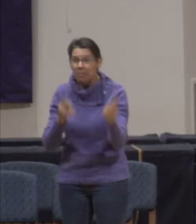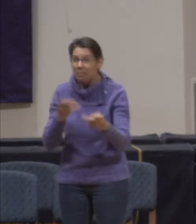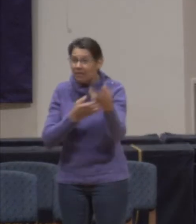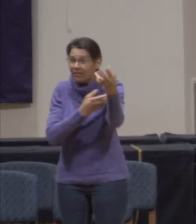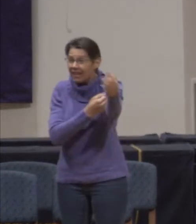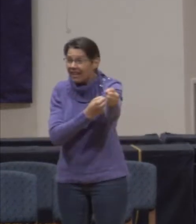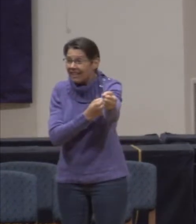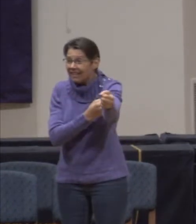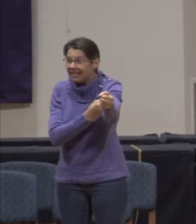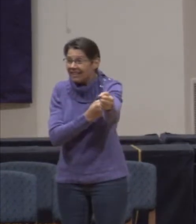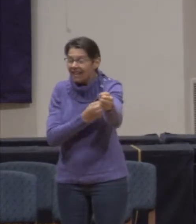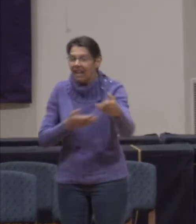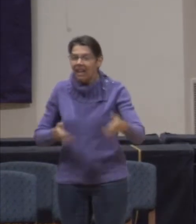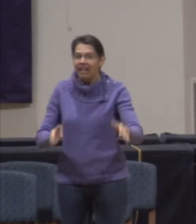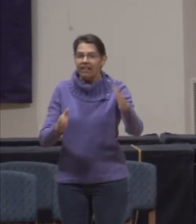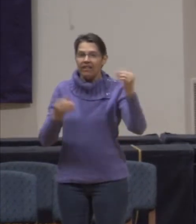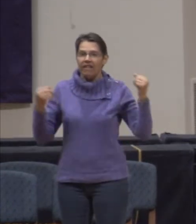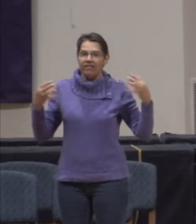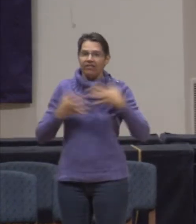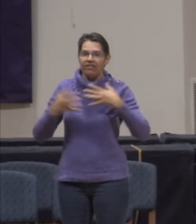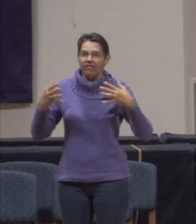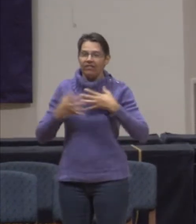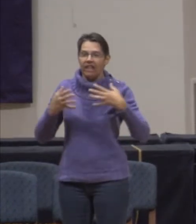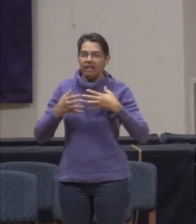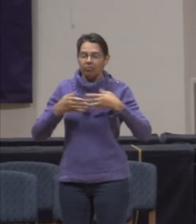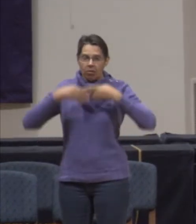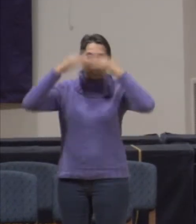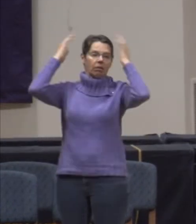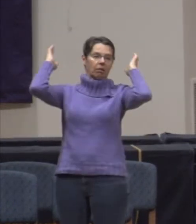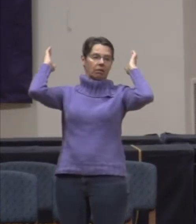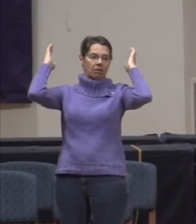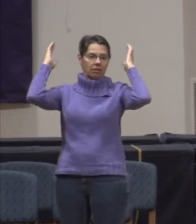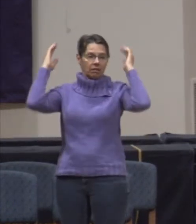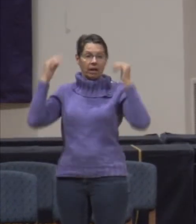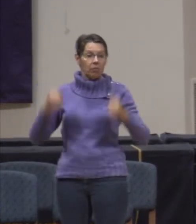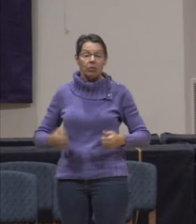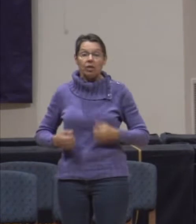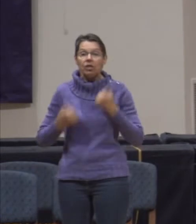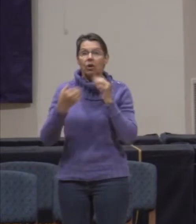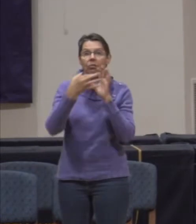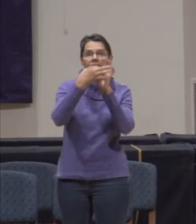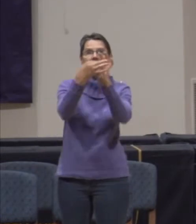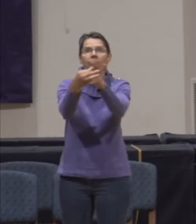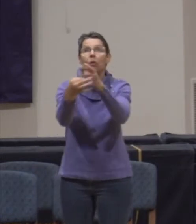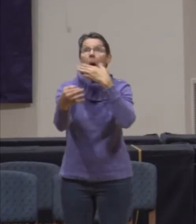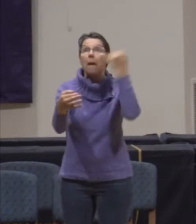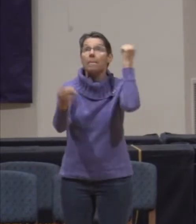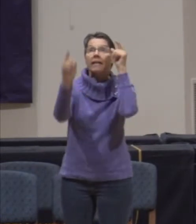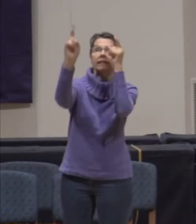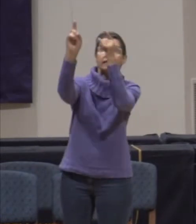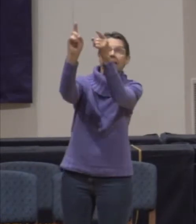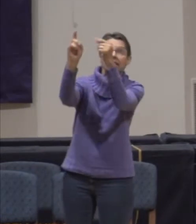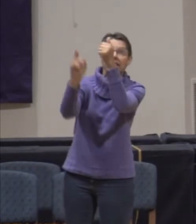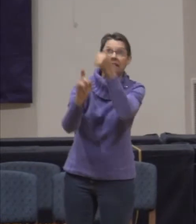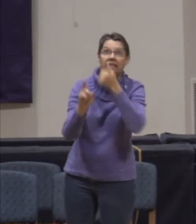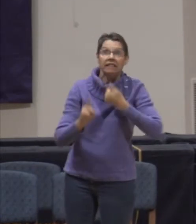fears are that which are better to control them. And instead of living into our best selves and allowing God to love us